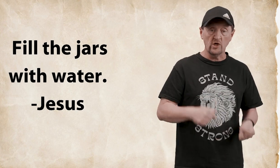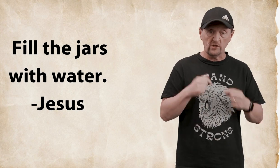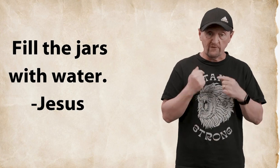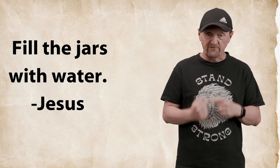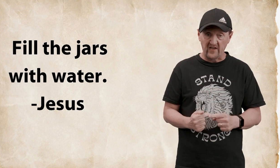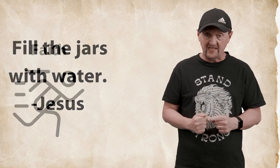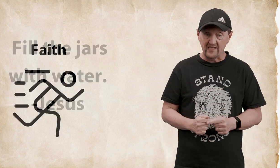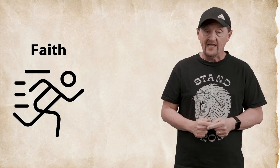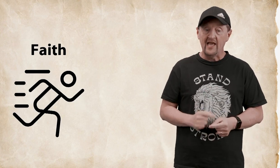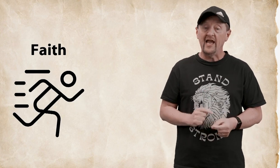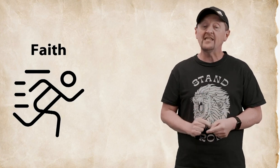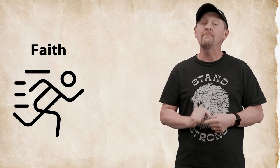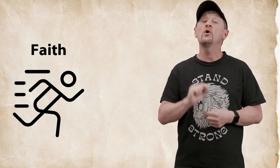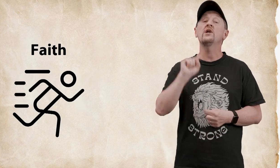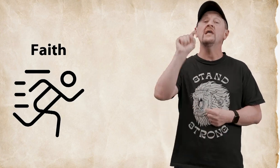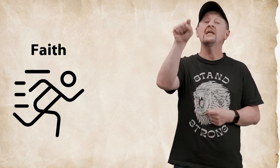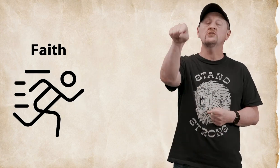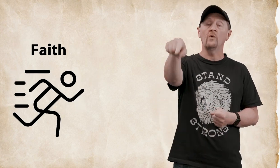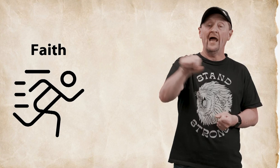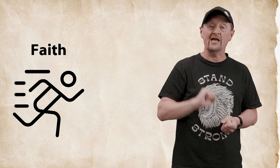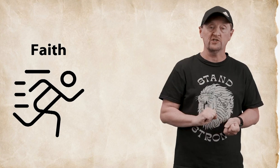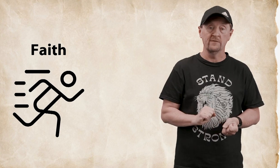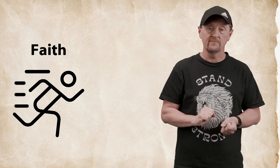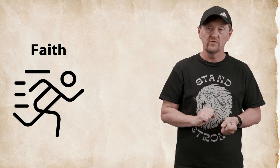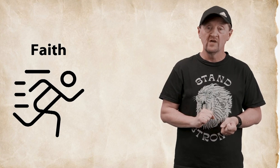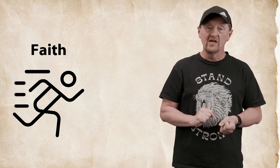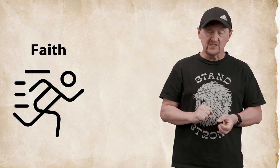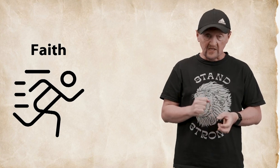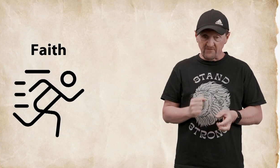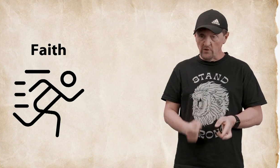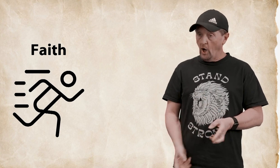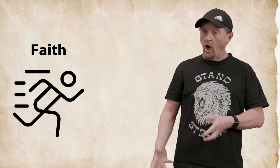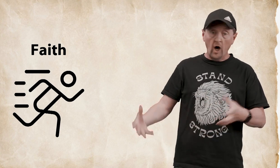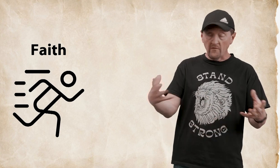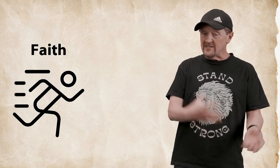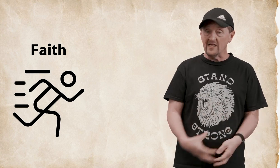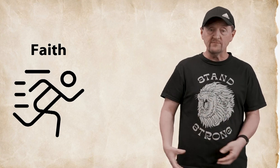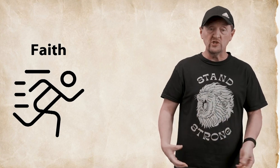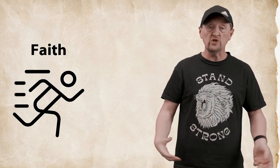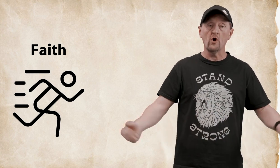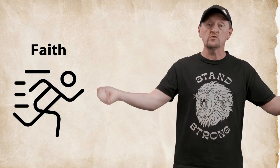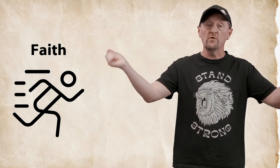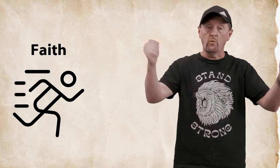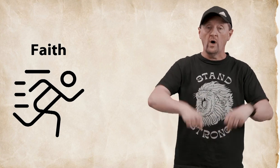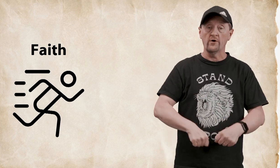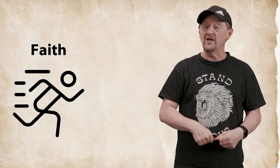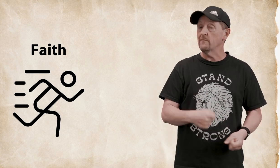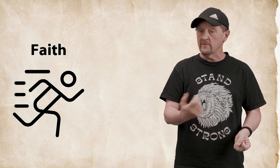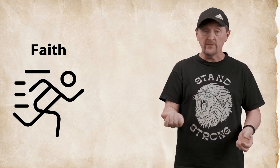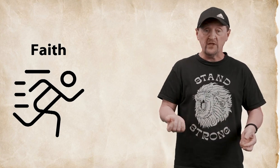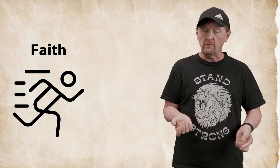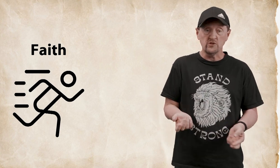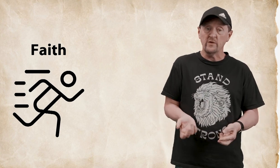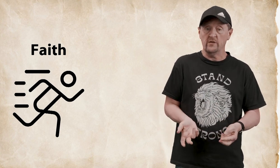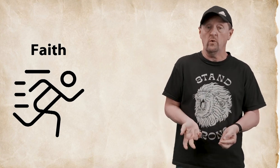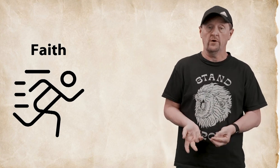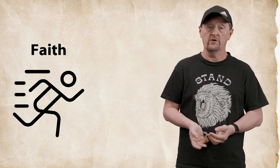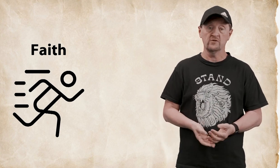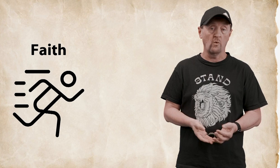their faith and they put it into action so they filled all these empty jars with water now remember they weren't drinking water because water